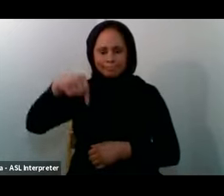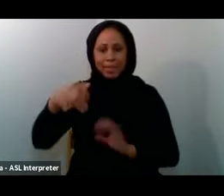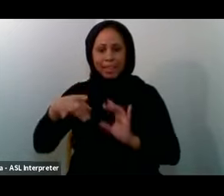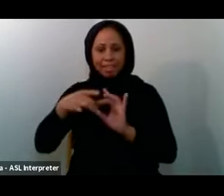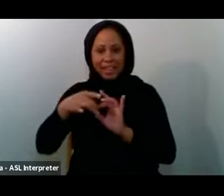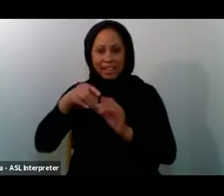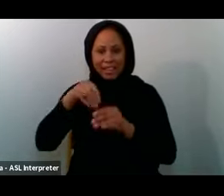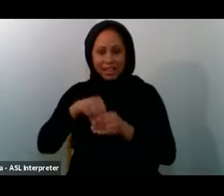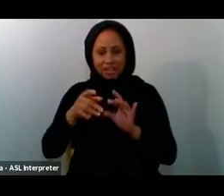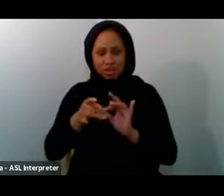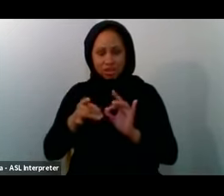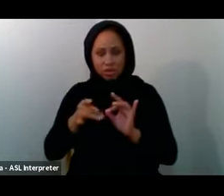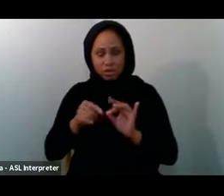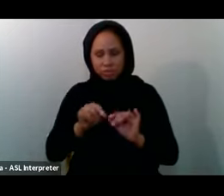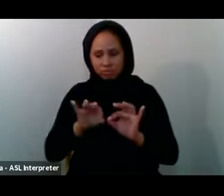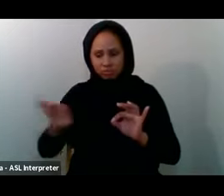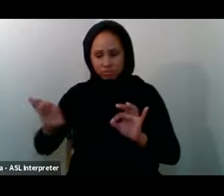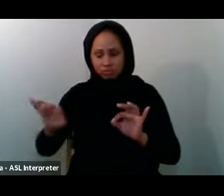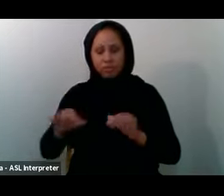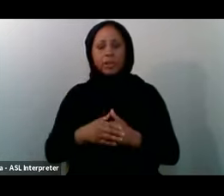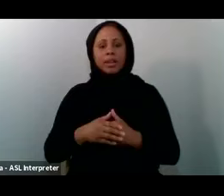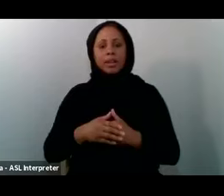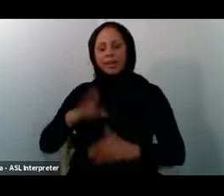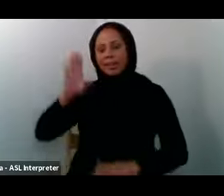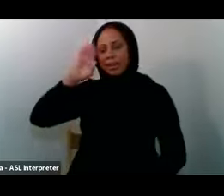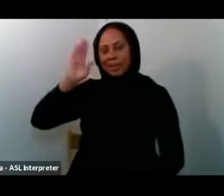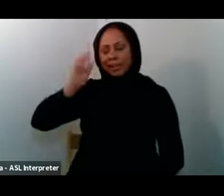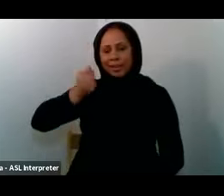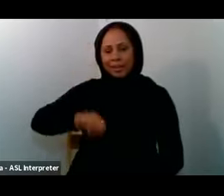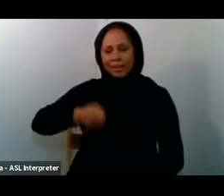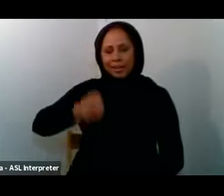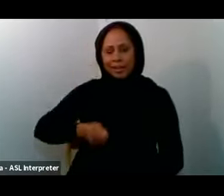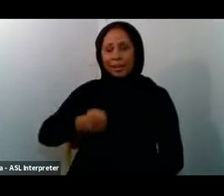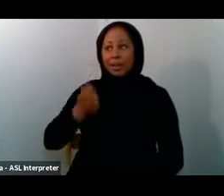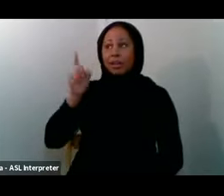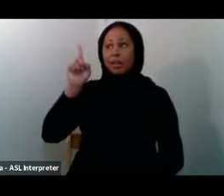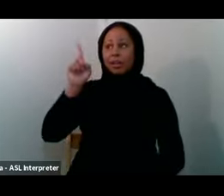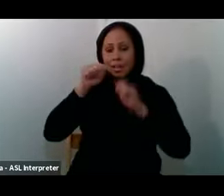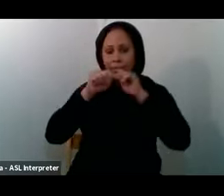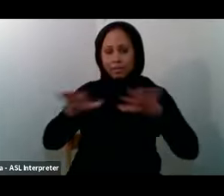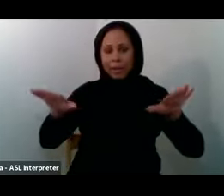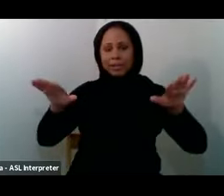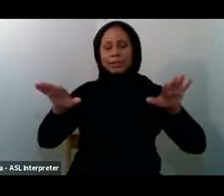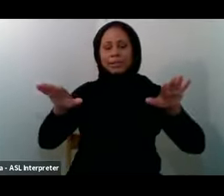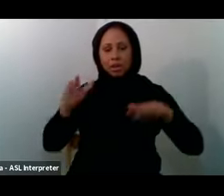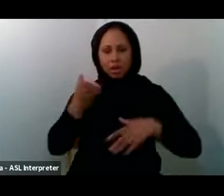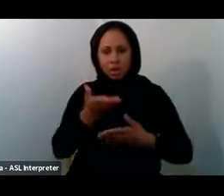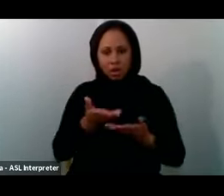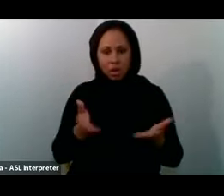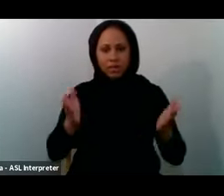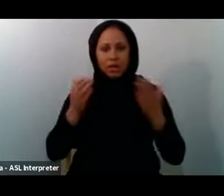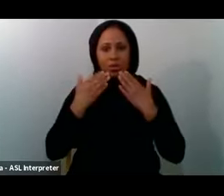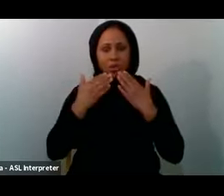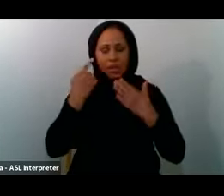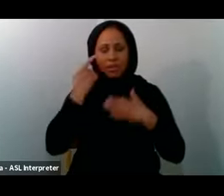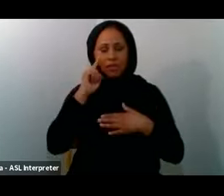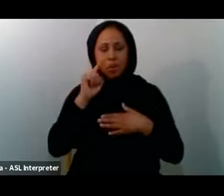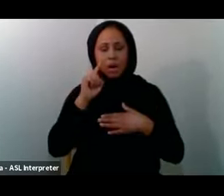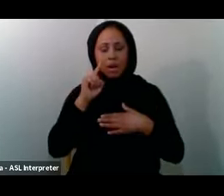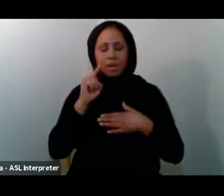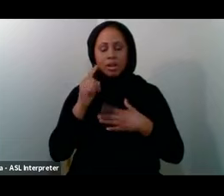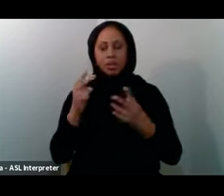Jazakum Allah khairan. As-salamu alaykum wa rahmatullahi wa barakatuhu. Everybody for tuning in. Bismillah ar-Rahman ar-Rahim.